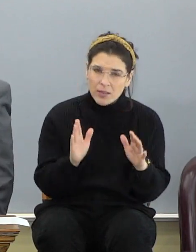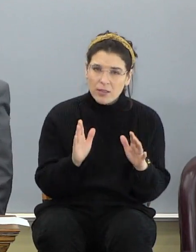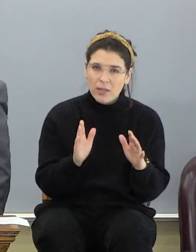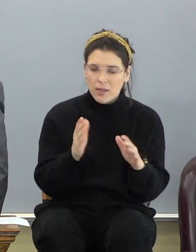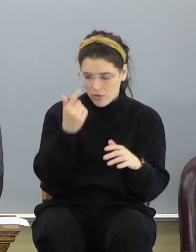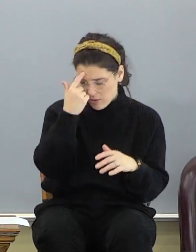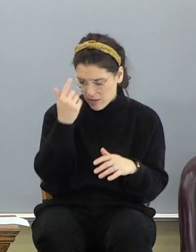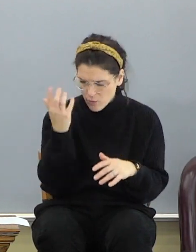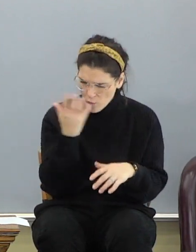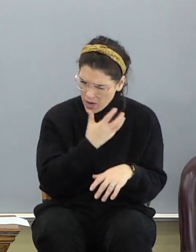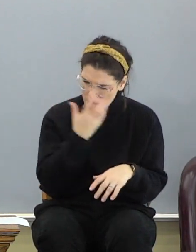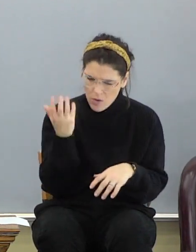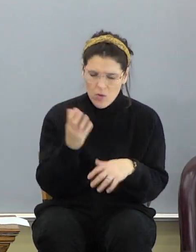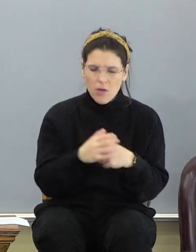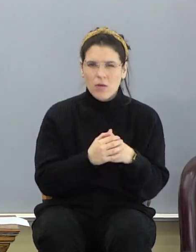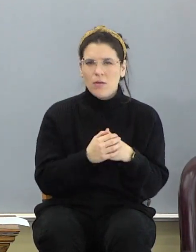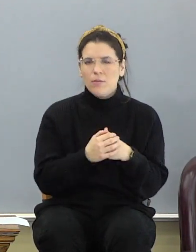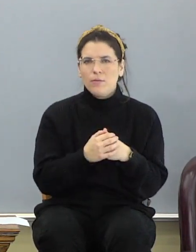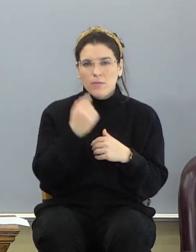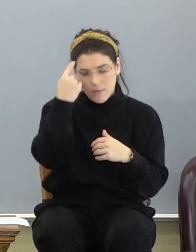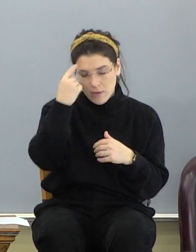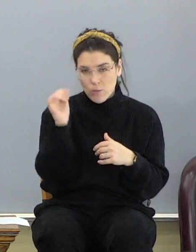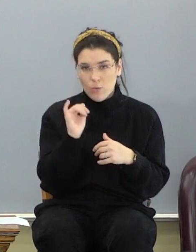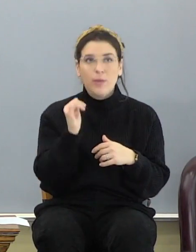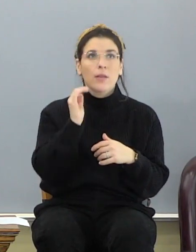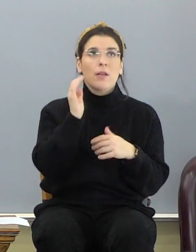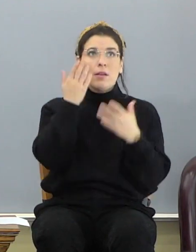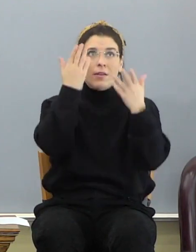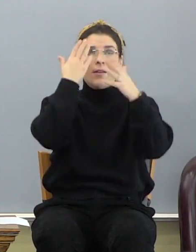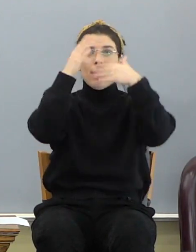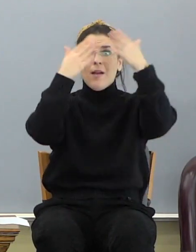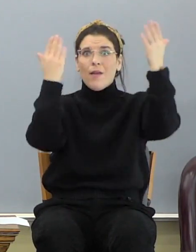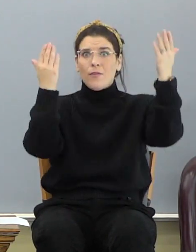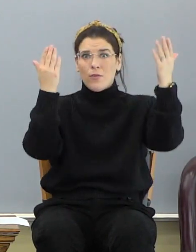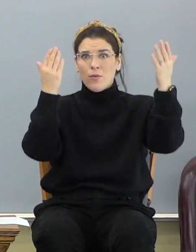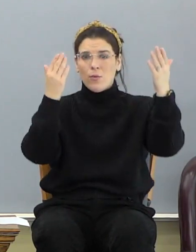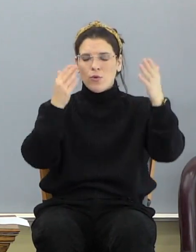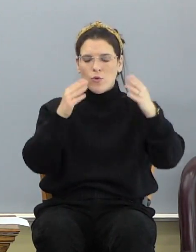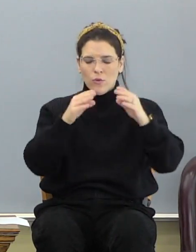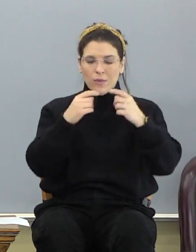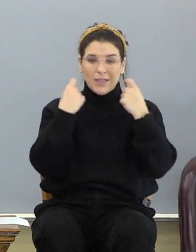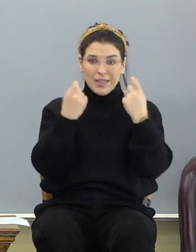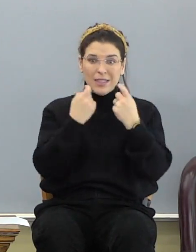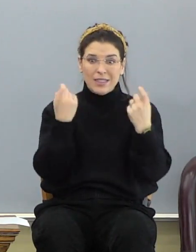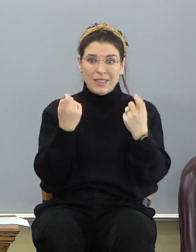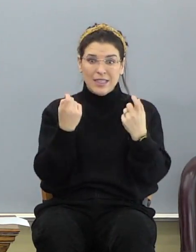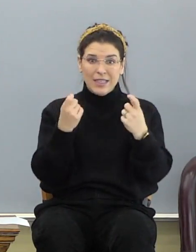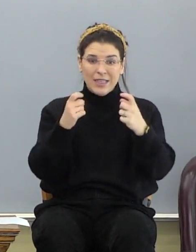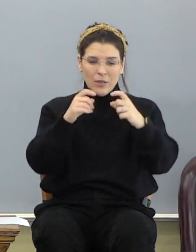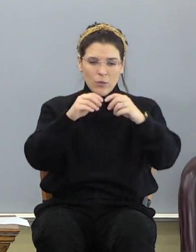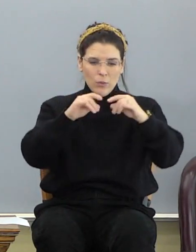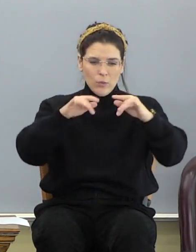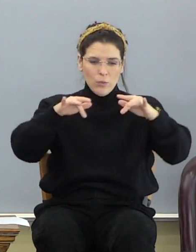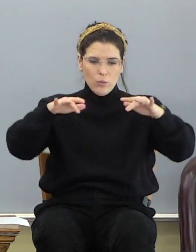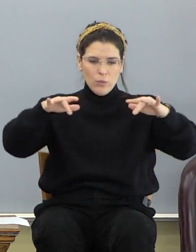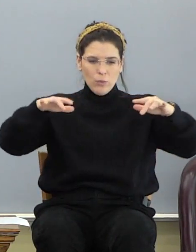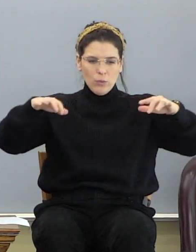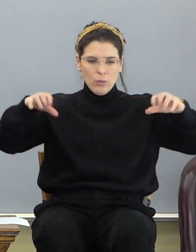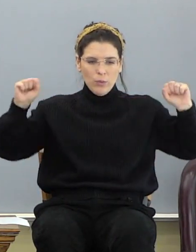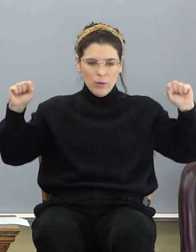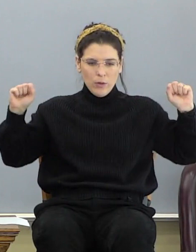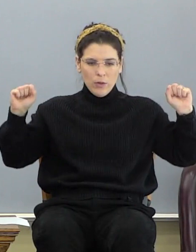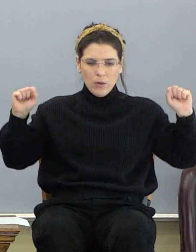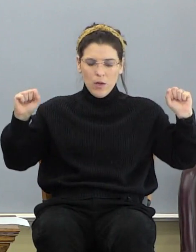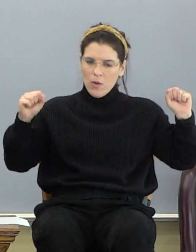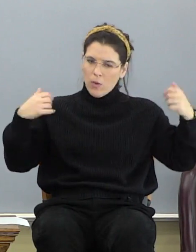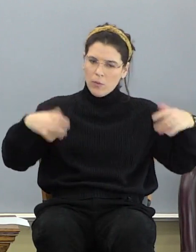And you think, wow, think of what it's going be like in heaven when you take away any touch of sin. That's going to be